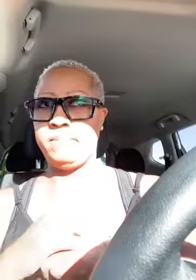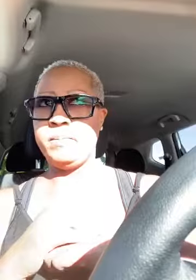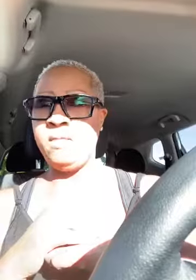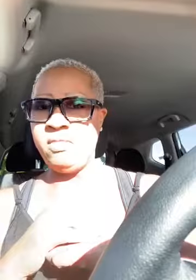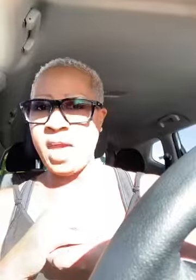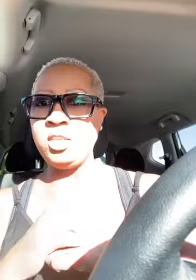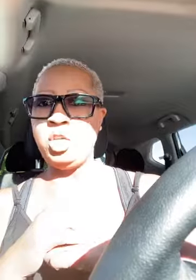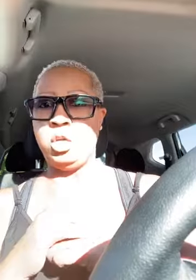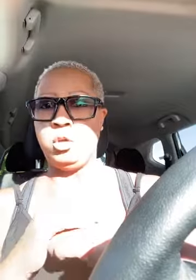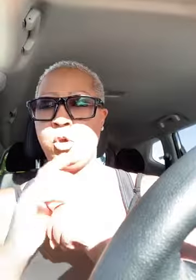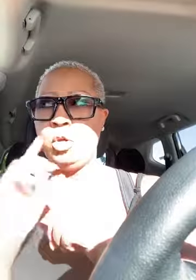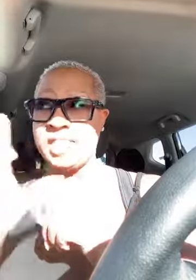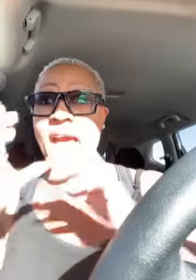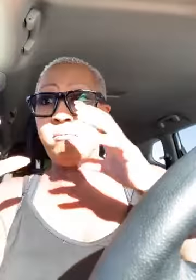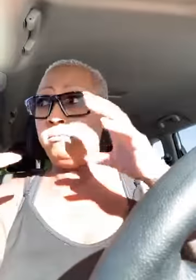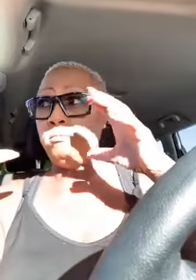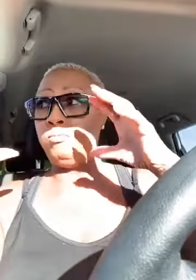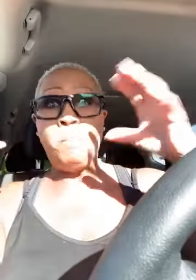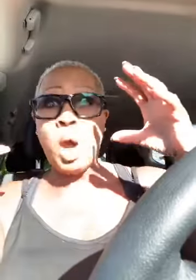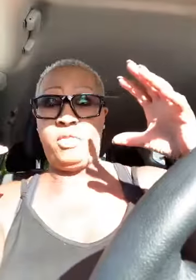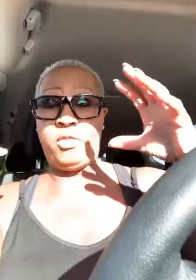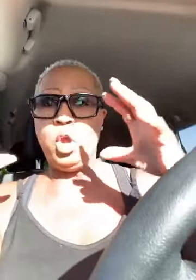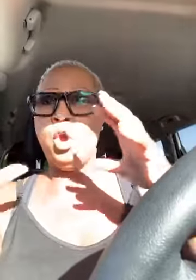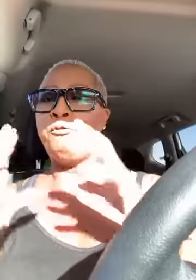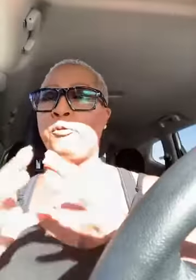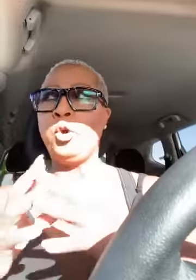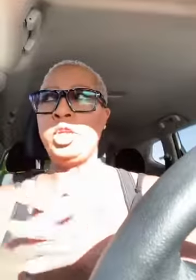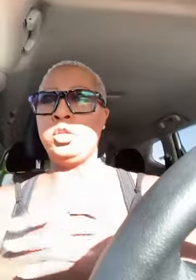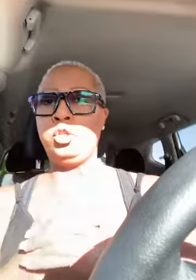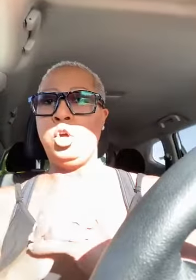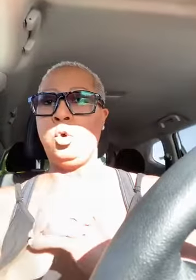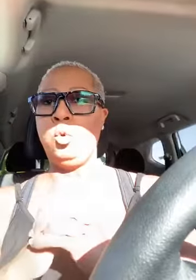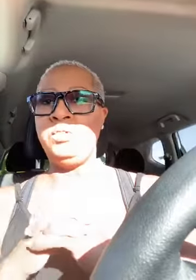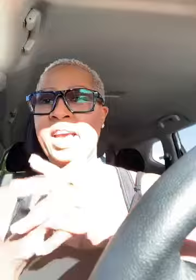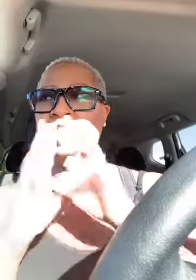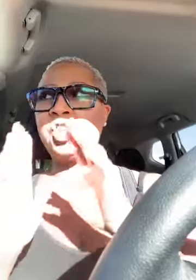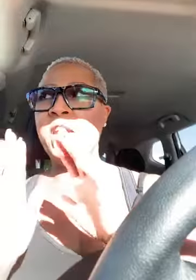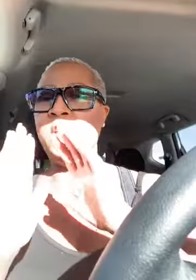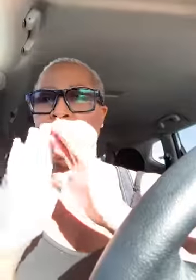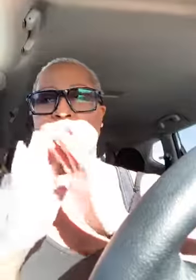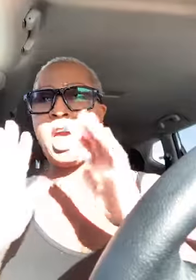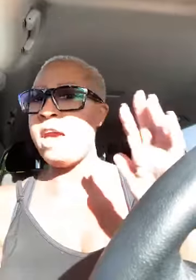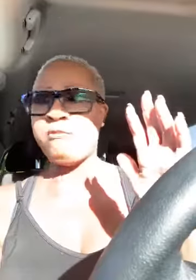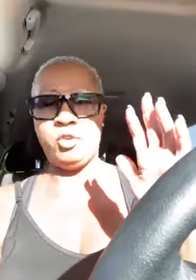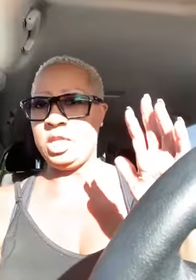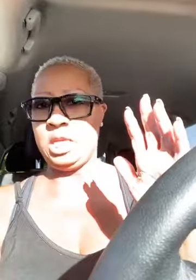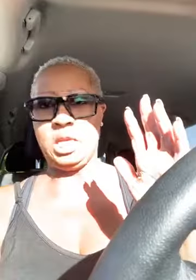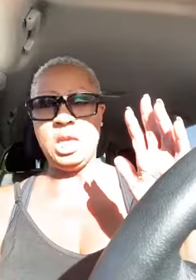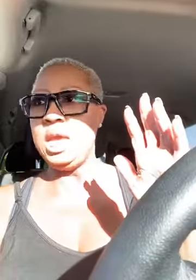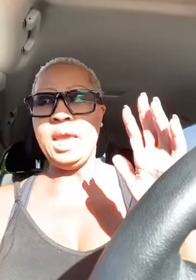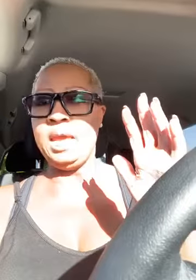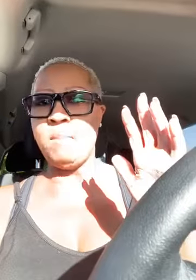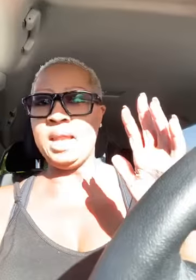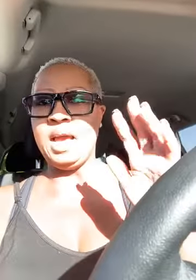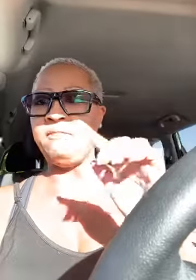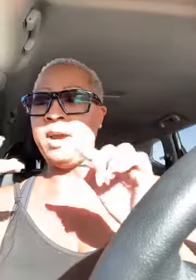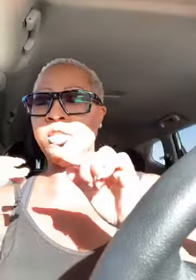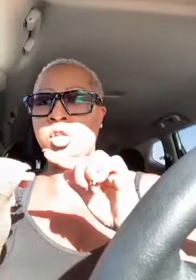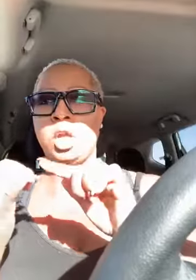that year that month four years ago that changed everything in my life i started